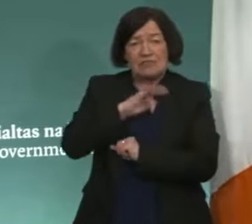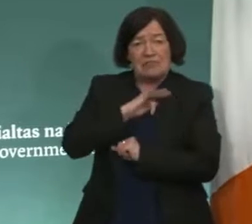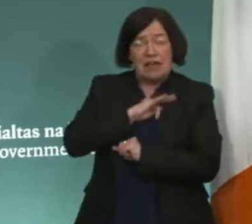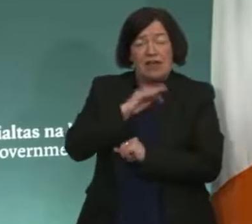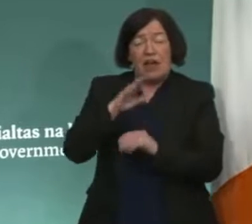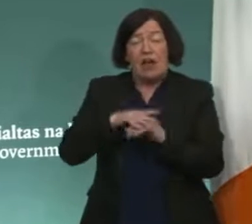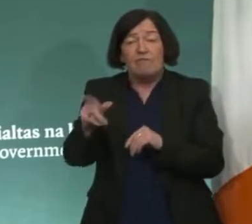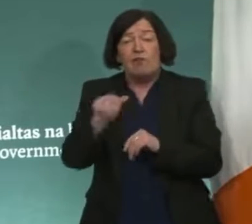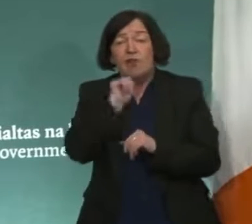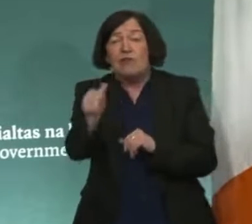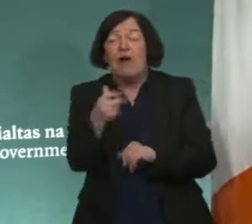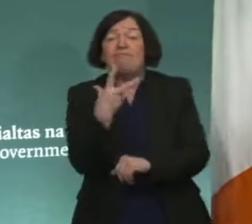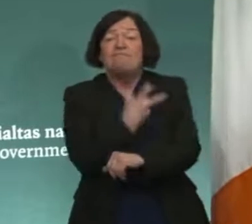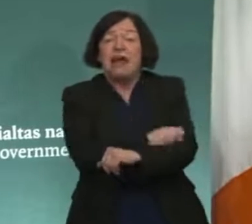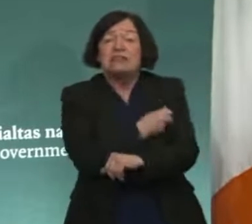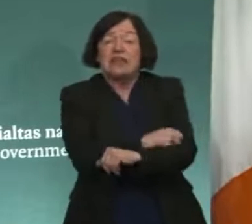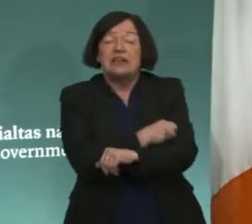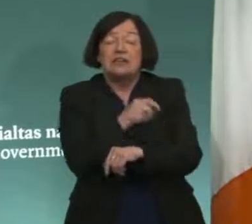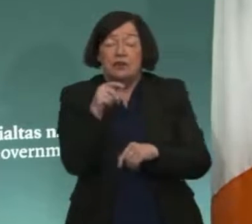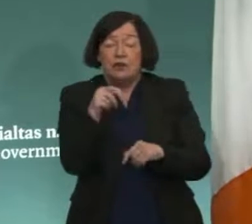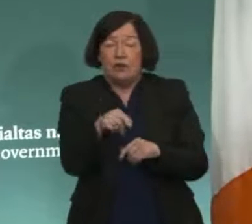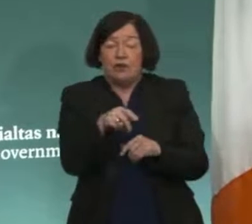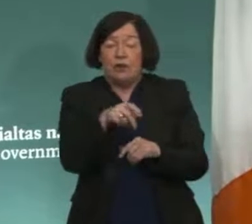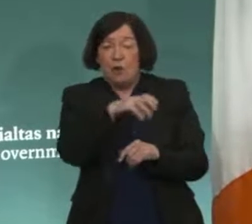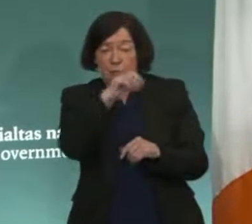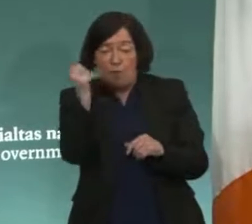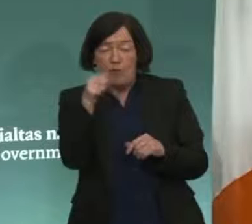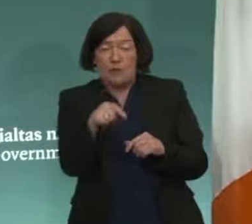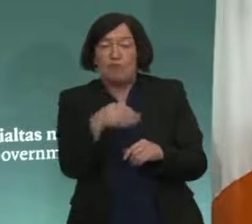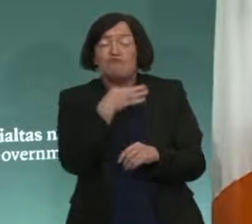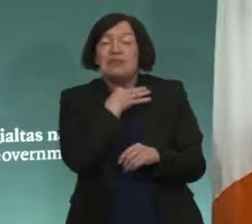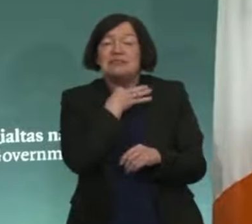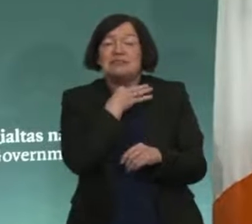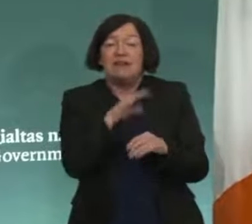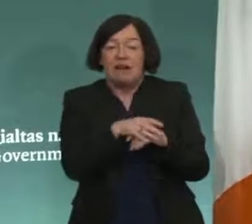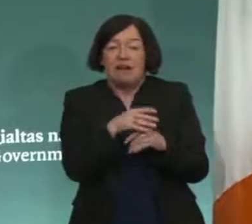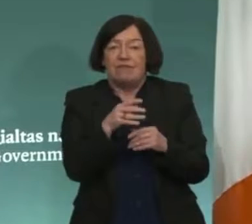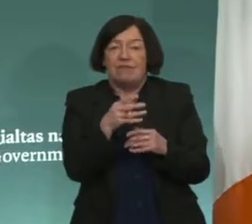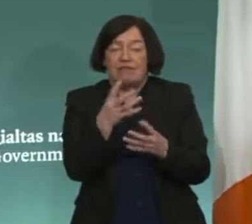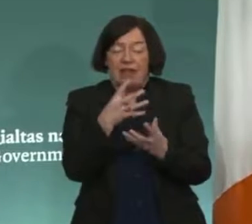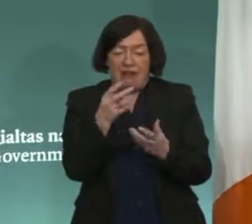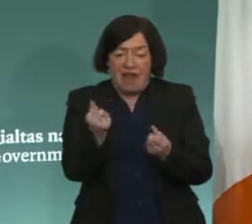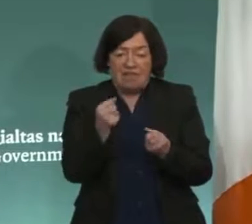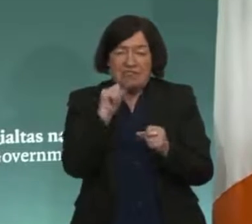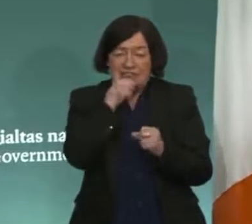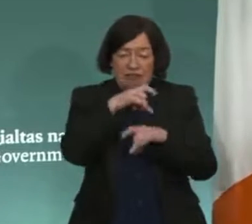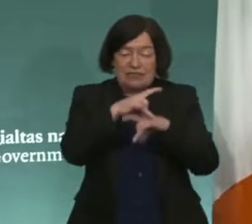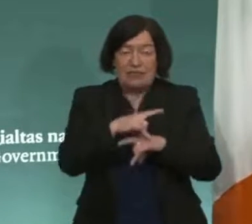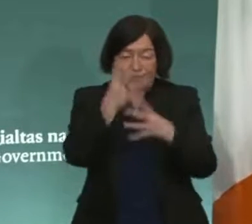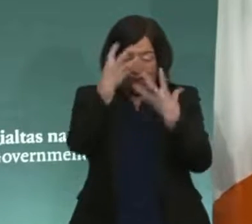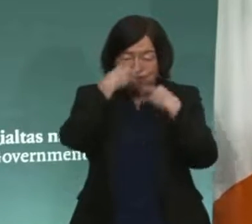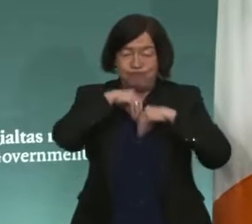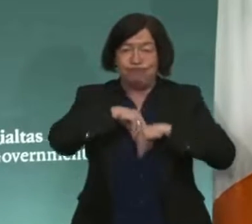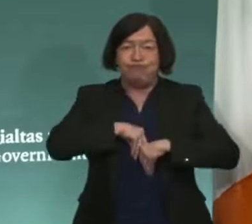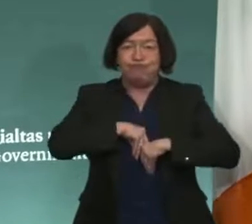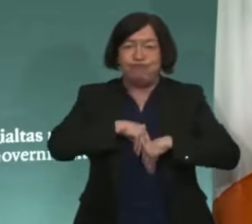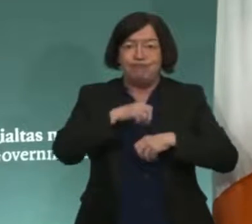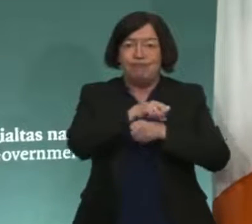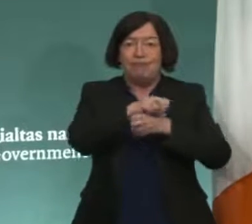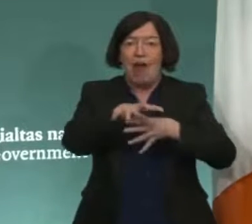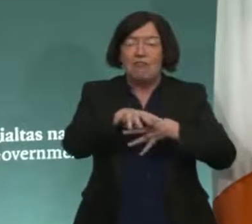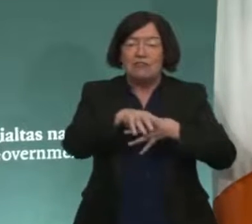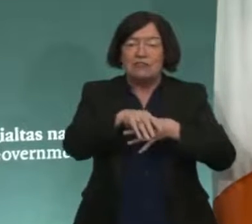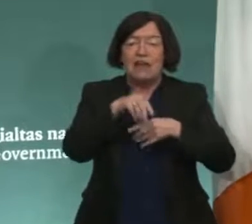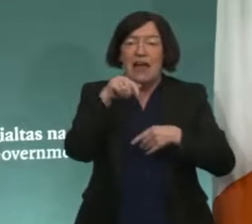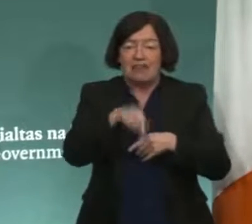because if you are not vaccinated, you are most at risk of getting seriously ill from this virus, and that